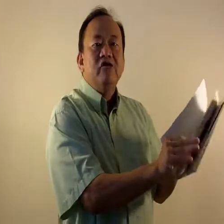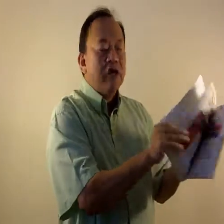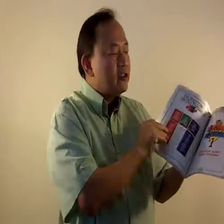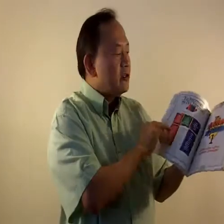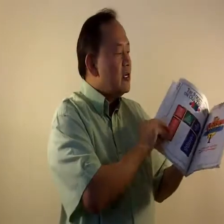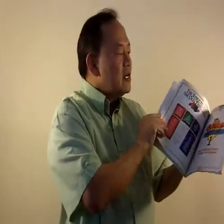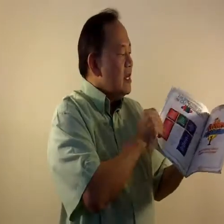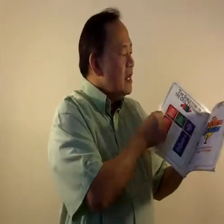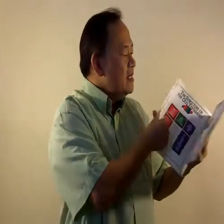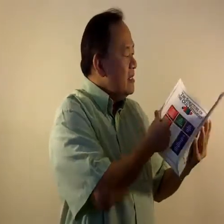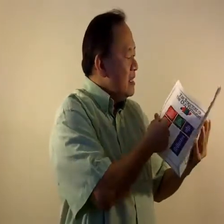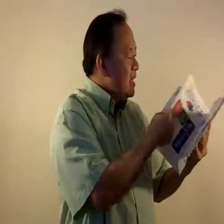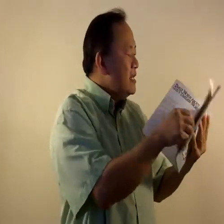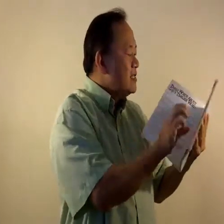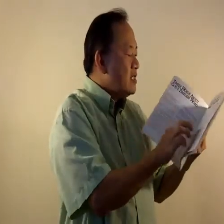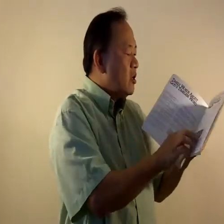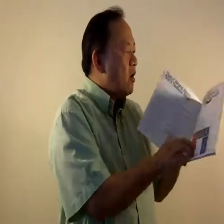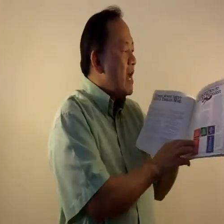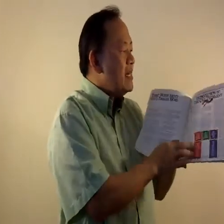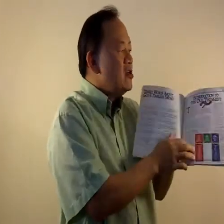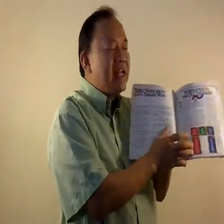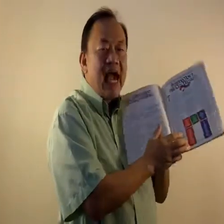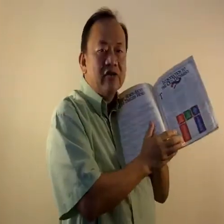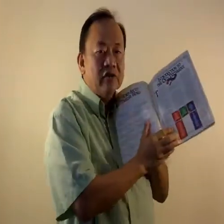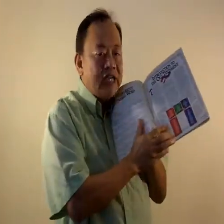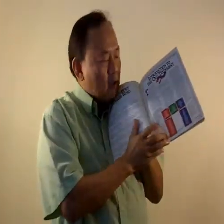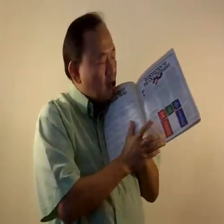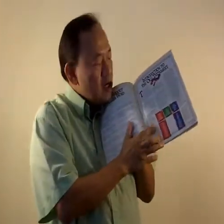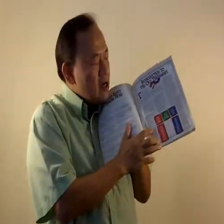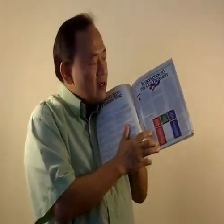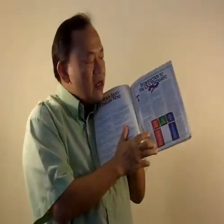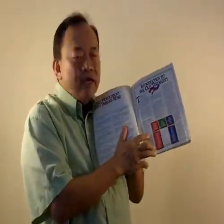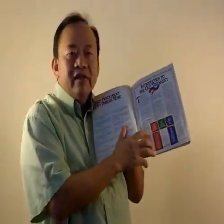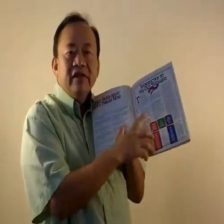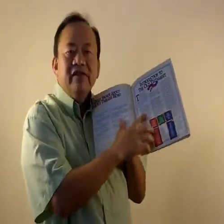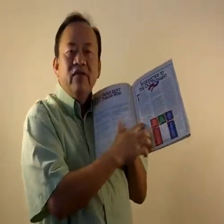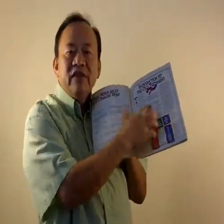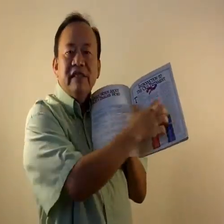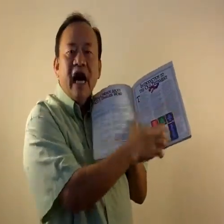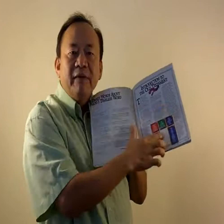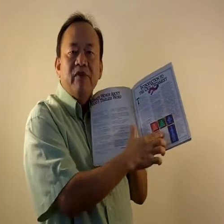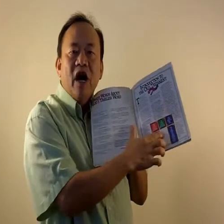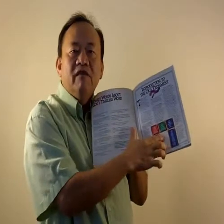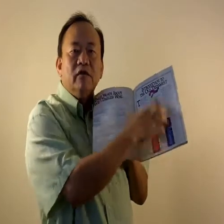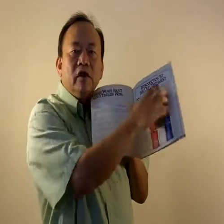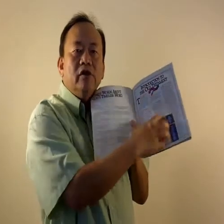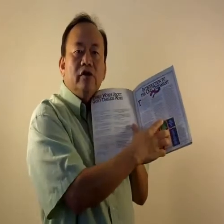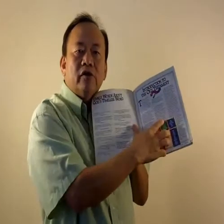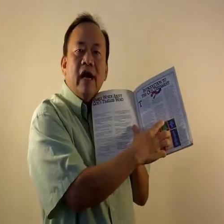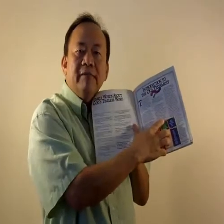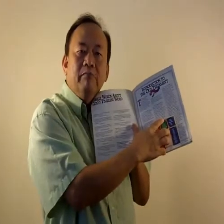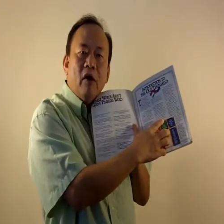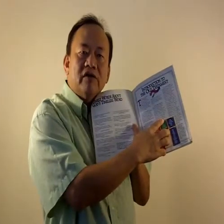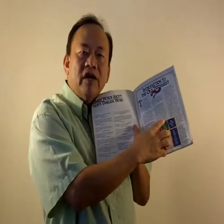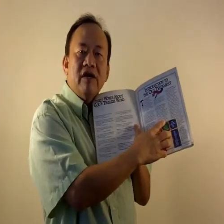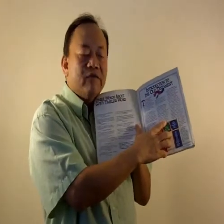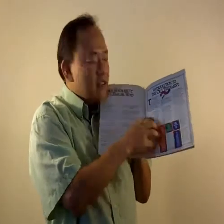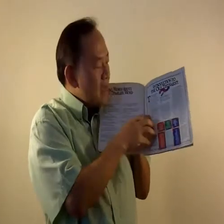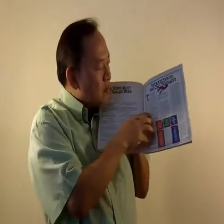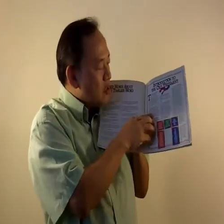structured in such a way that you can actually learn the different types of literature and books here. For example,